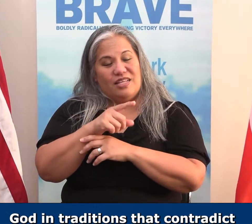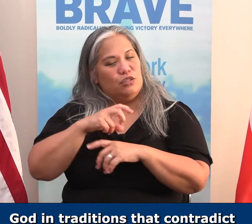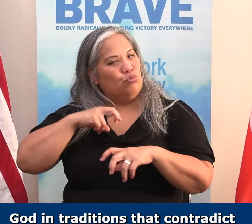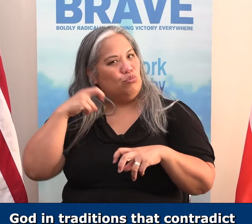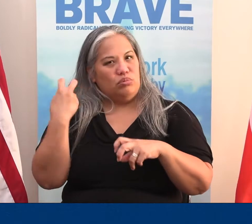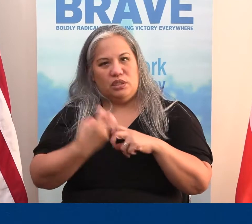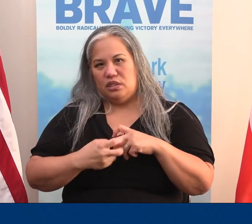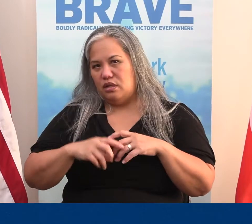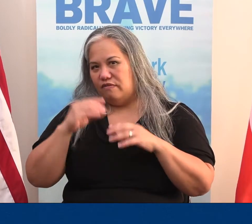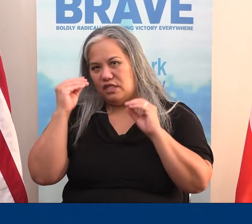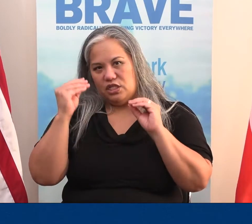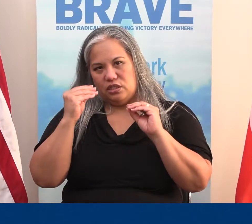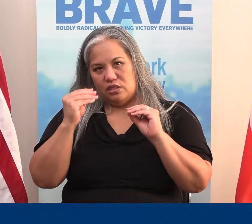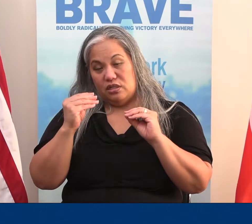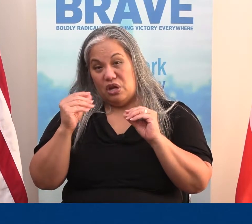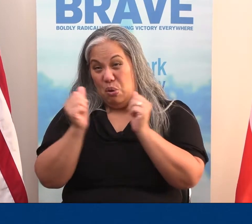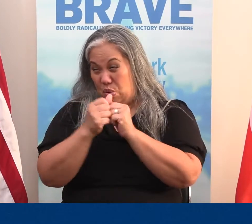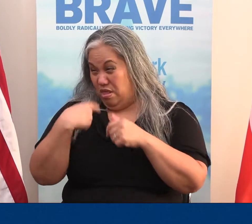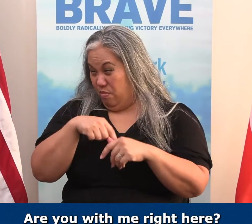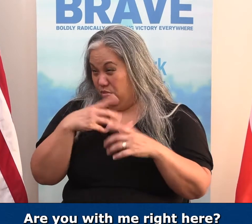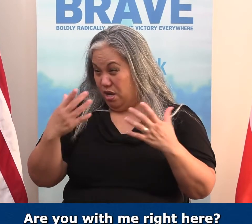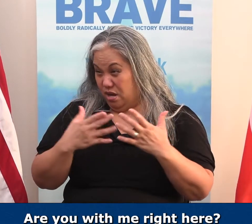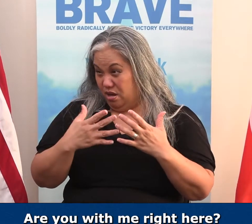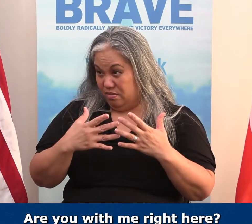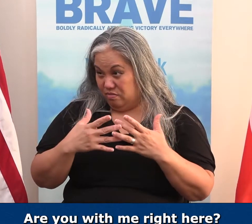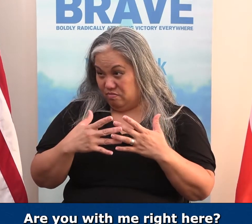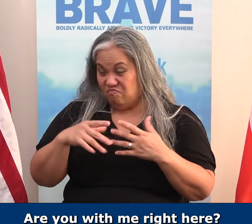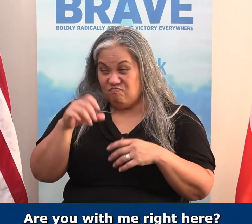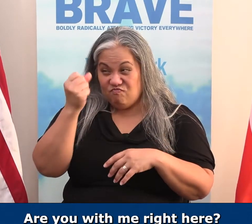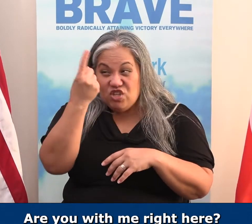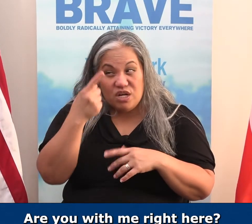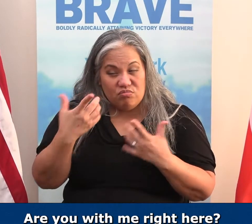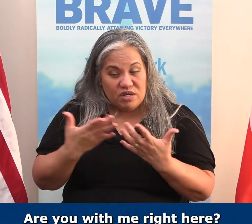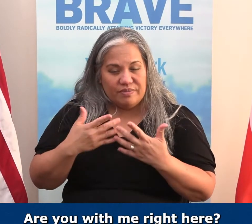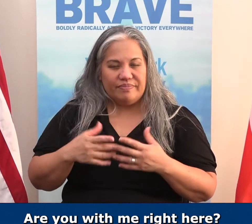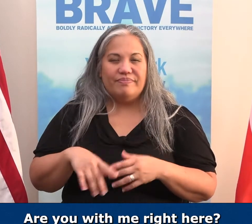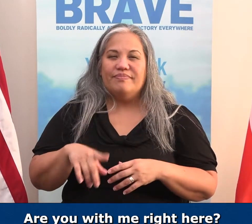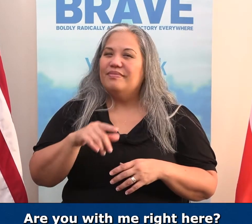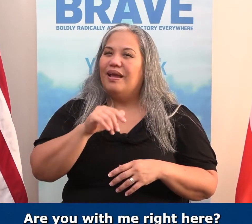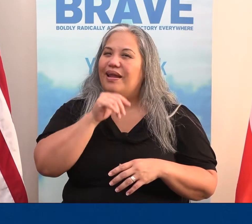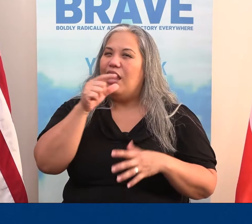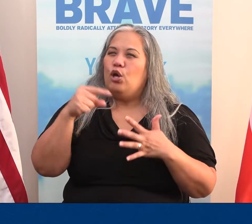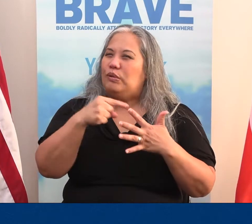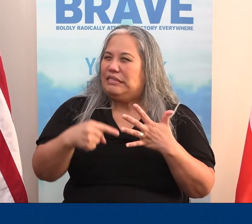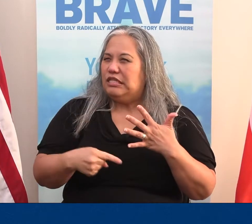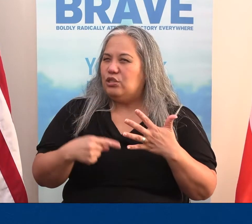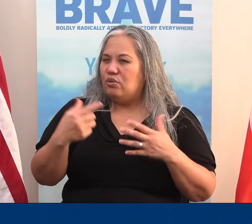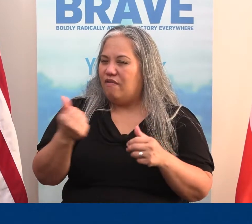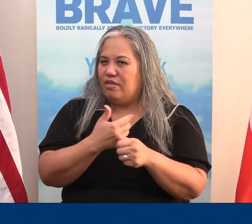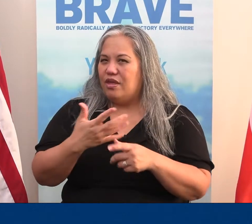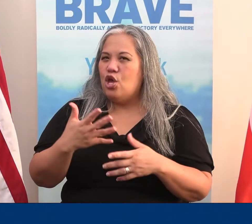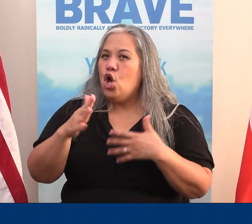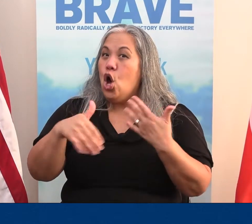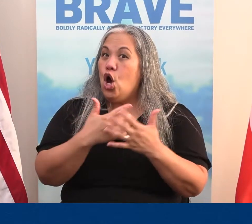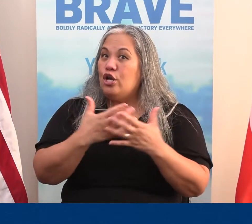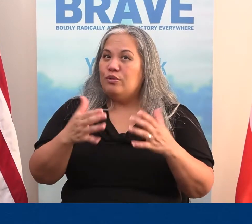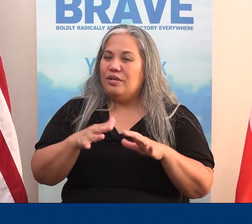in vain. That's tough teaching, guys. Are you with me right here? Are you solid right here? Now, you're not going to go detail anything.